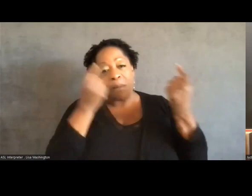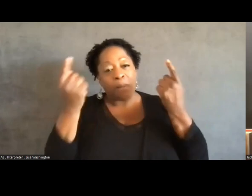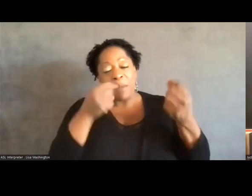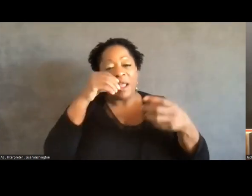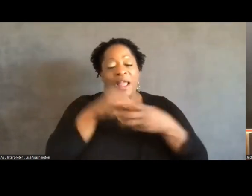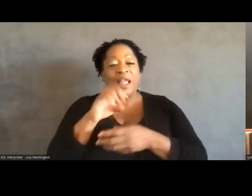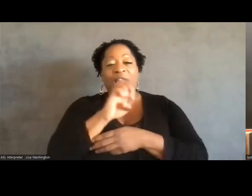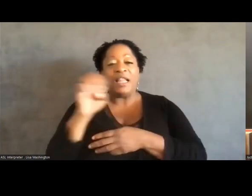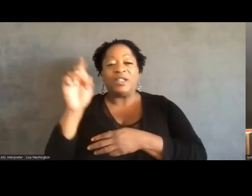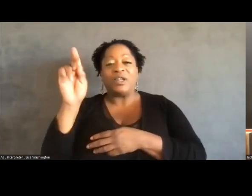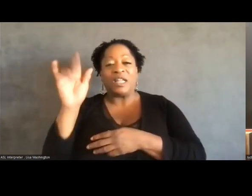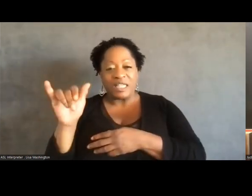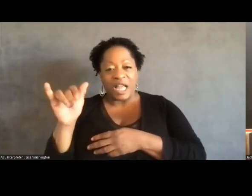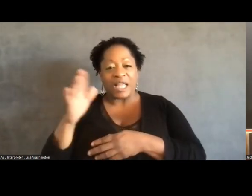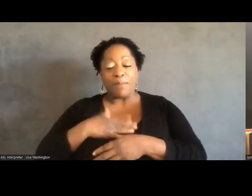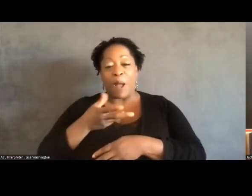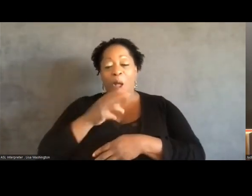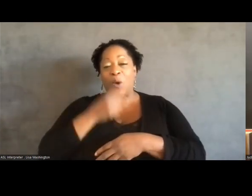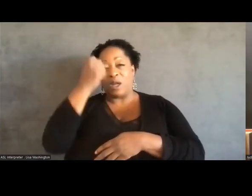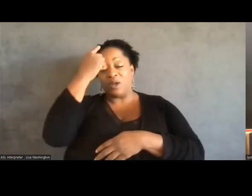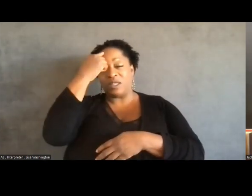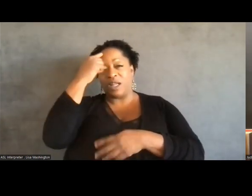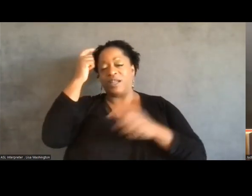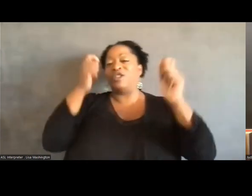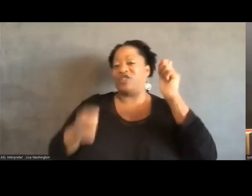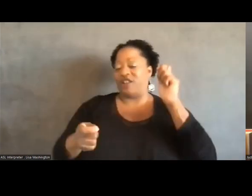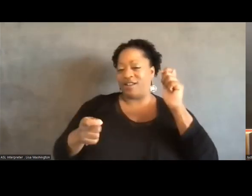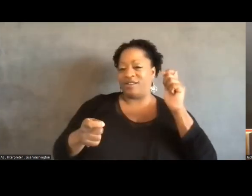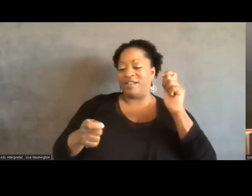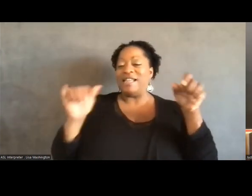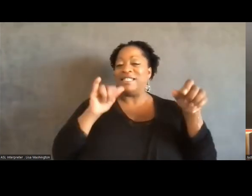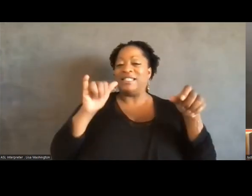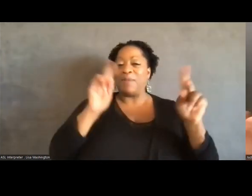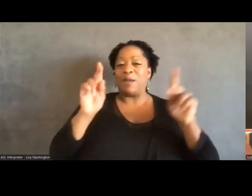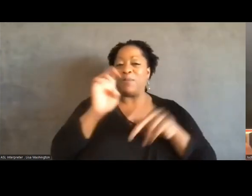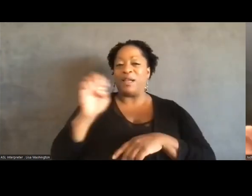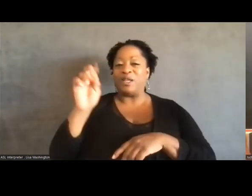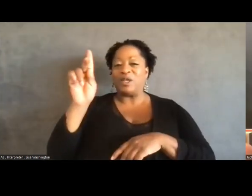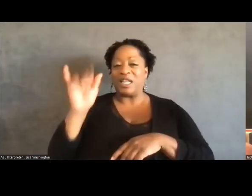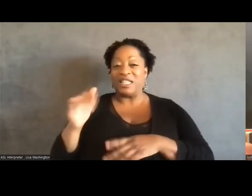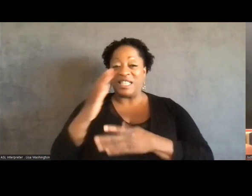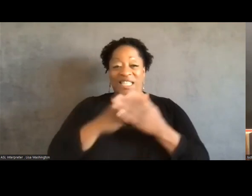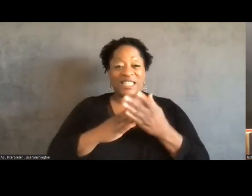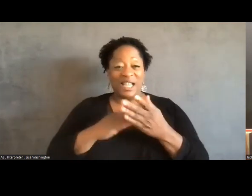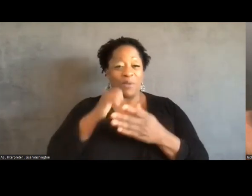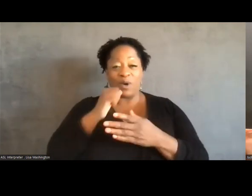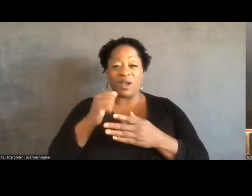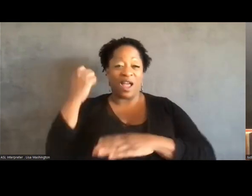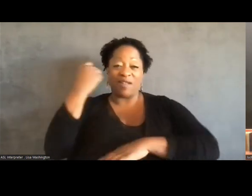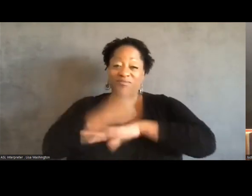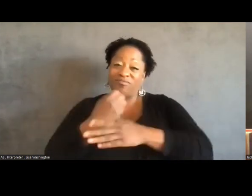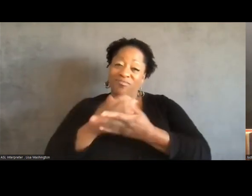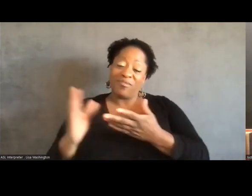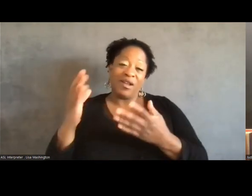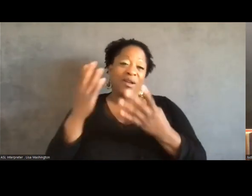own understanding. And I think for people in Eastern Kentucky, some of whom may not have been abolitionists and may not still be abolitionists.